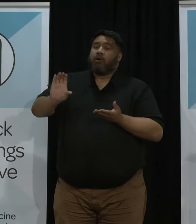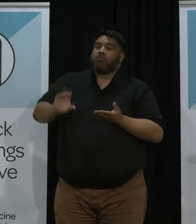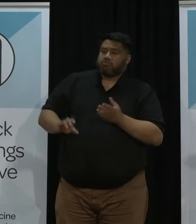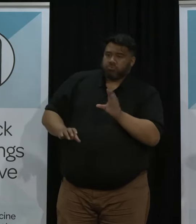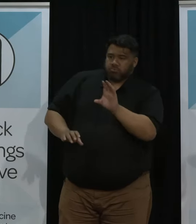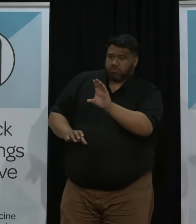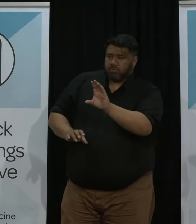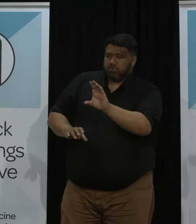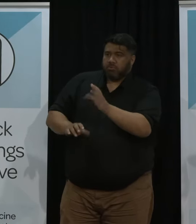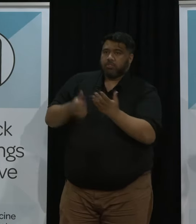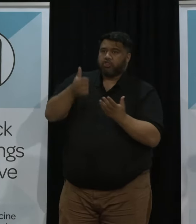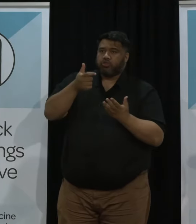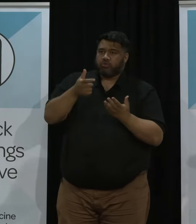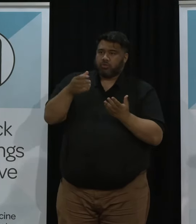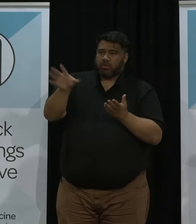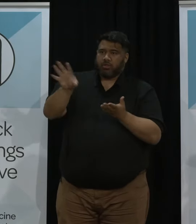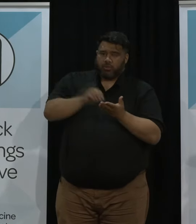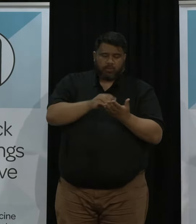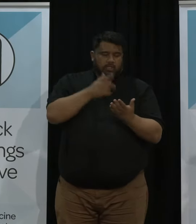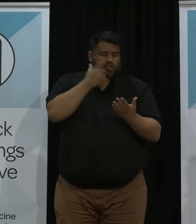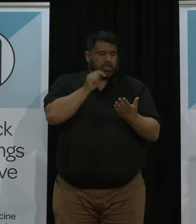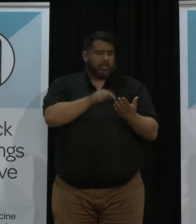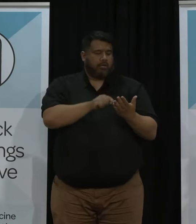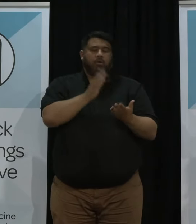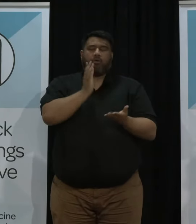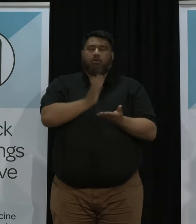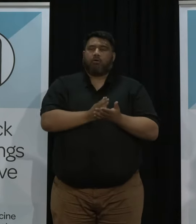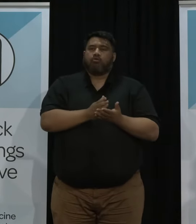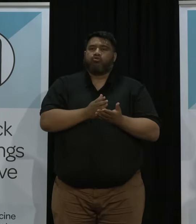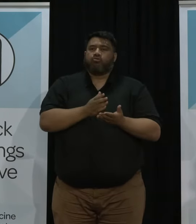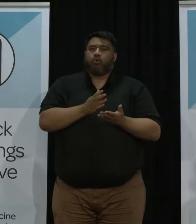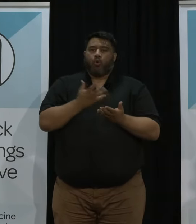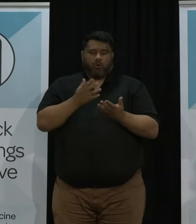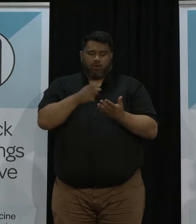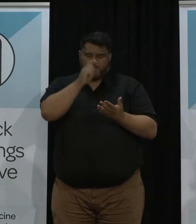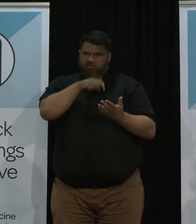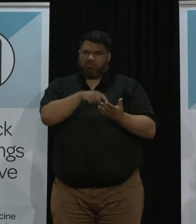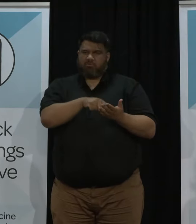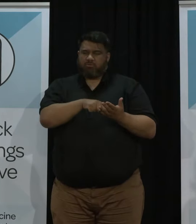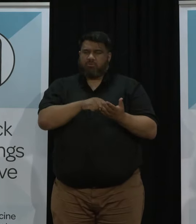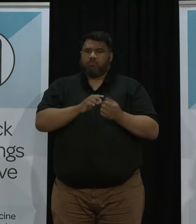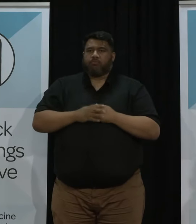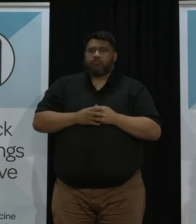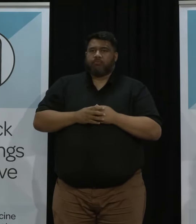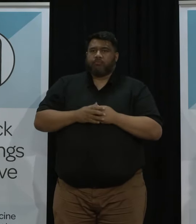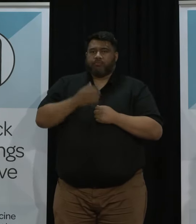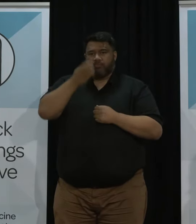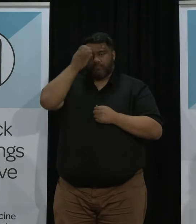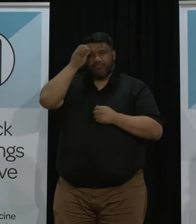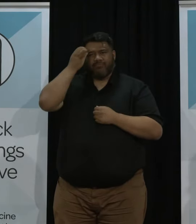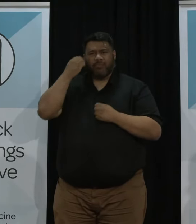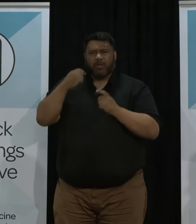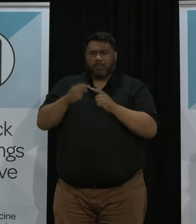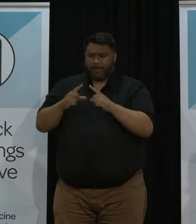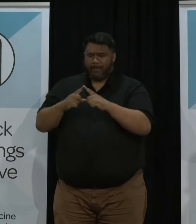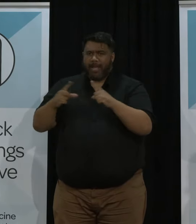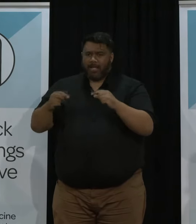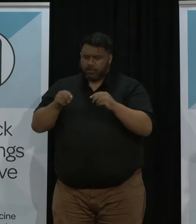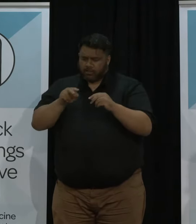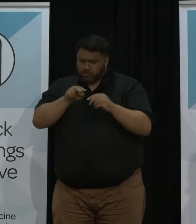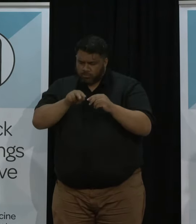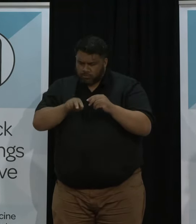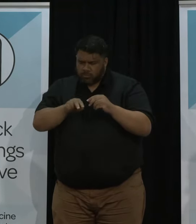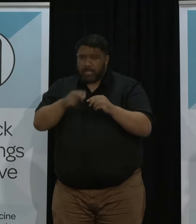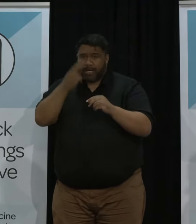is a legitimate pass You also have enough details on the pass itself to also check that someone is